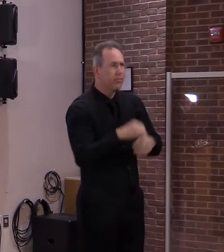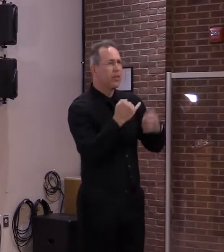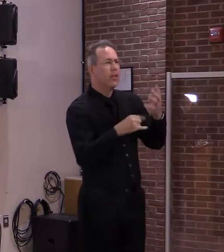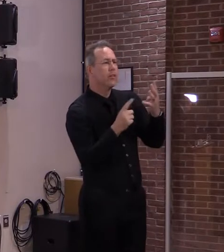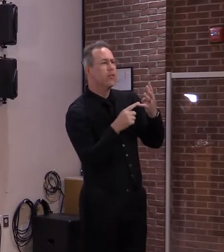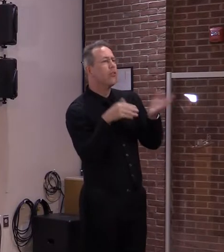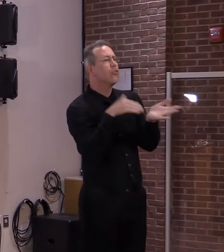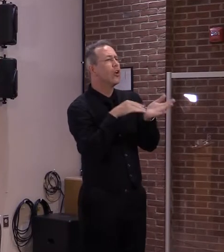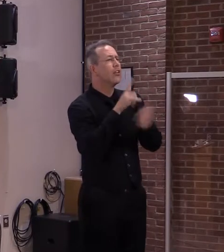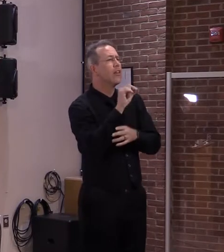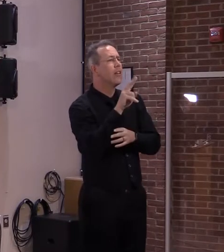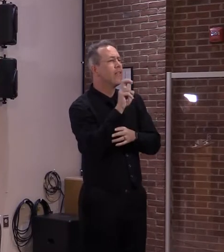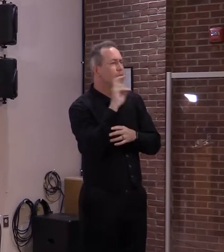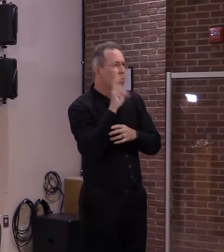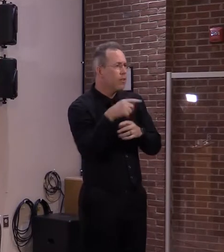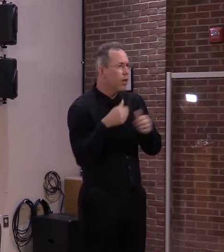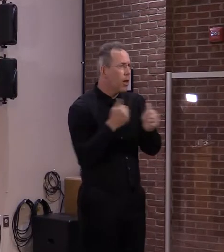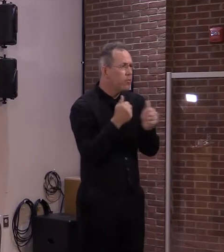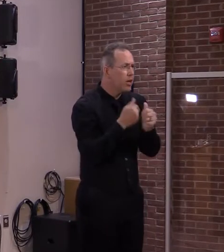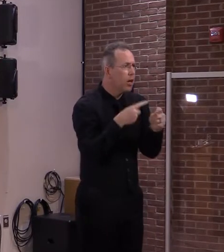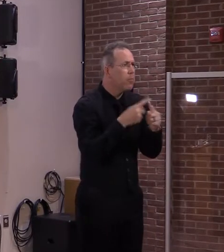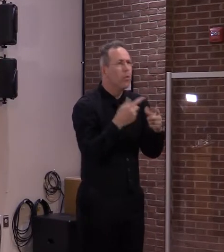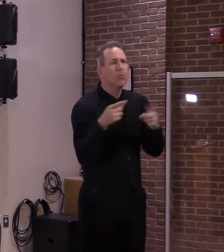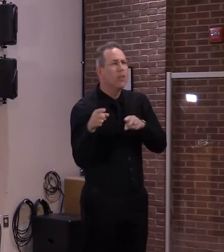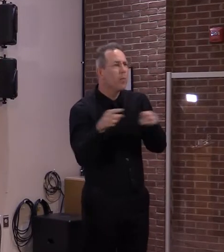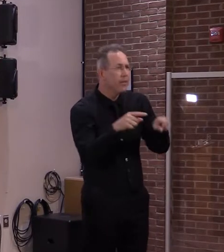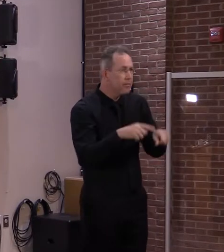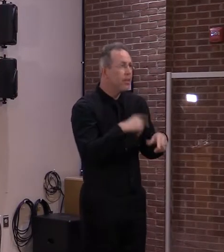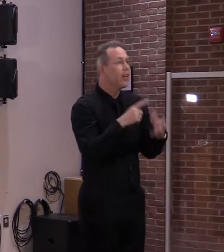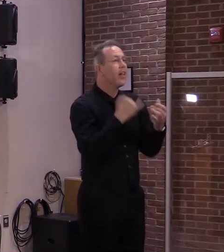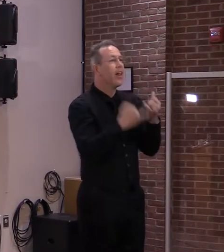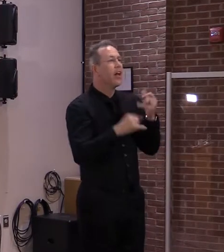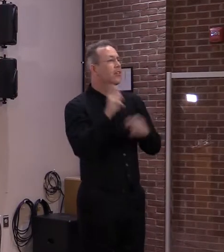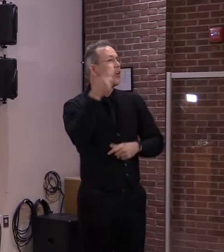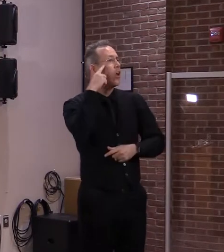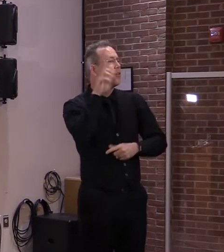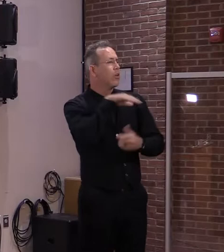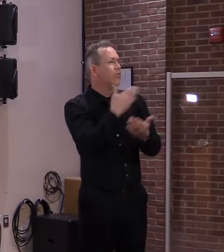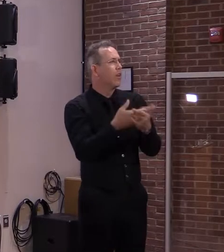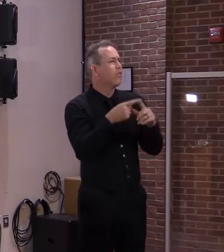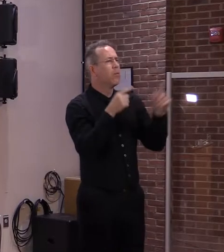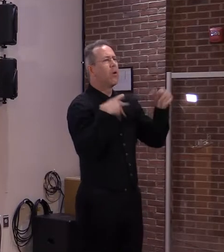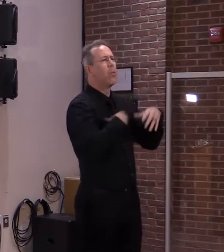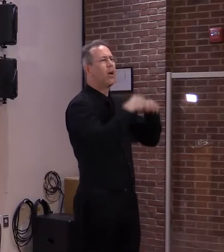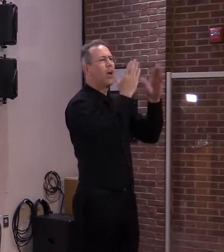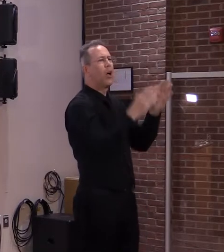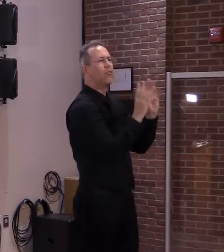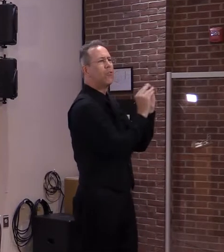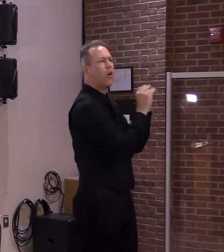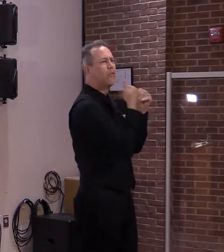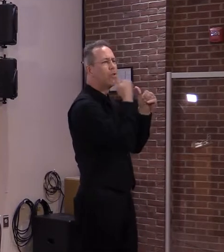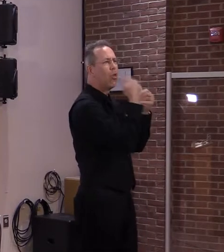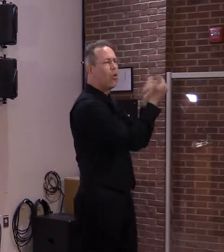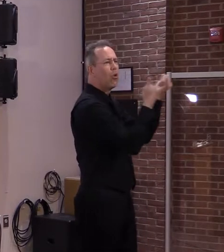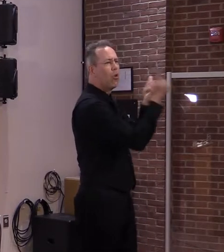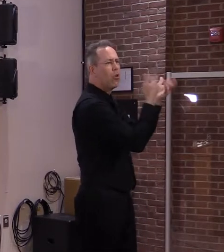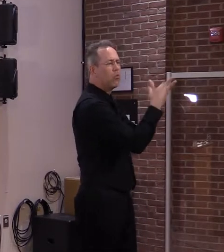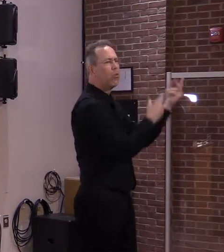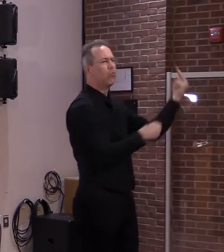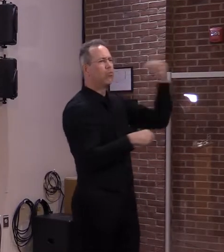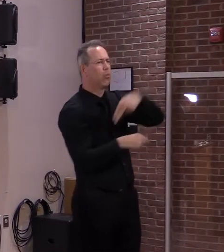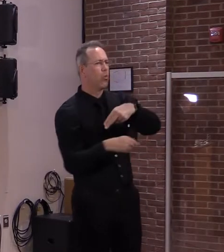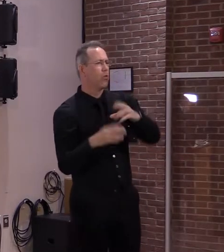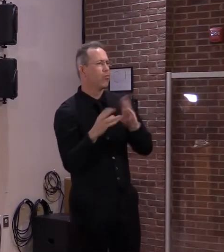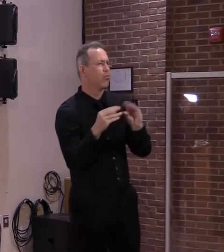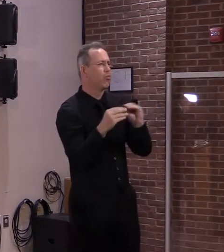And then finally Governor Scott will then be joining us following his White House call with fellow governors regarding the pandemic.